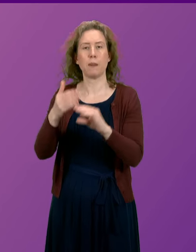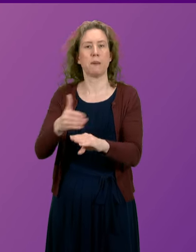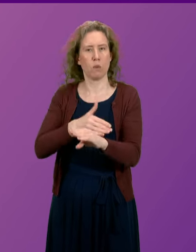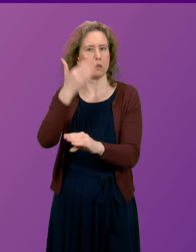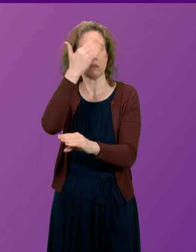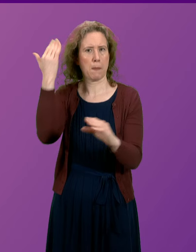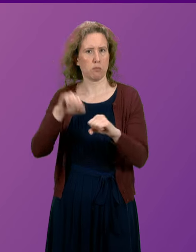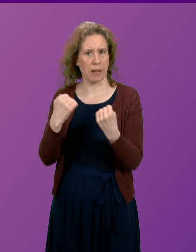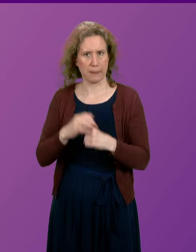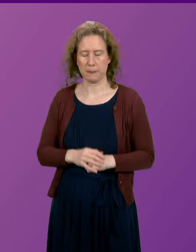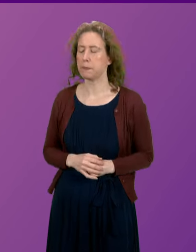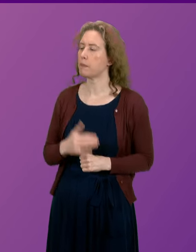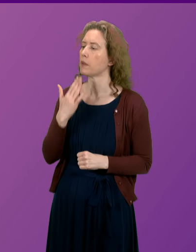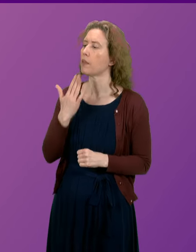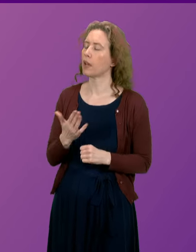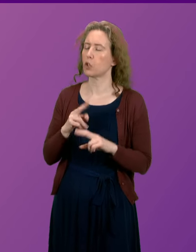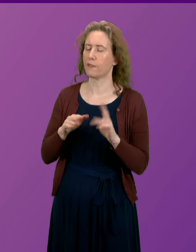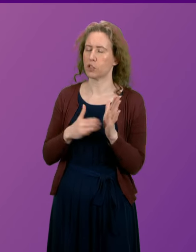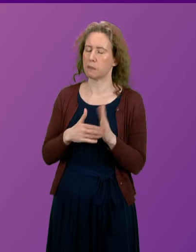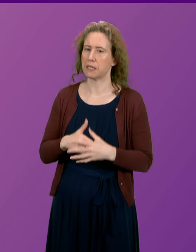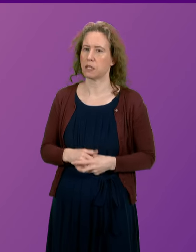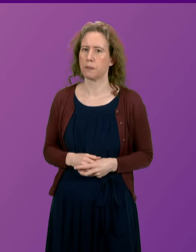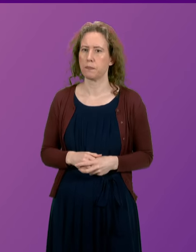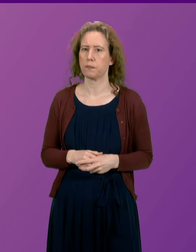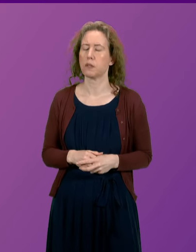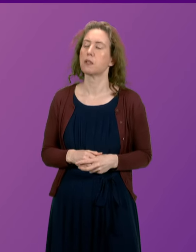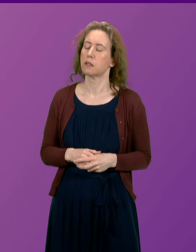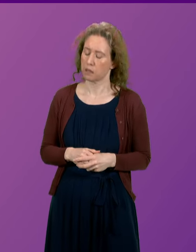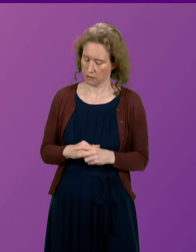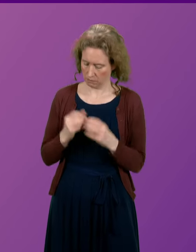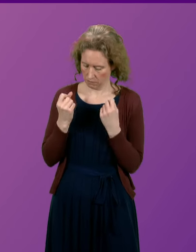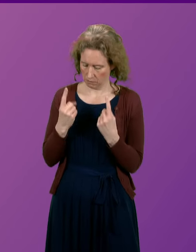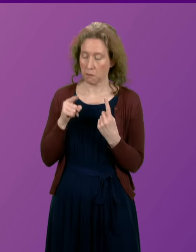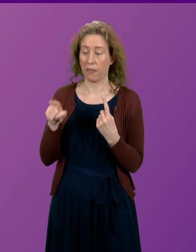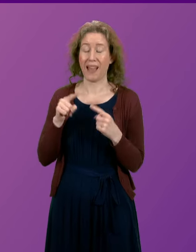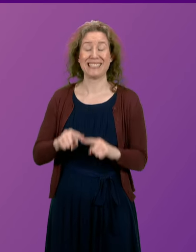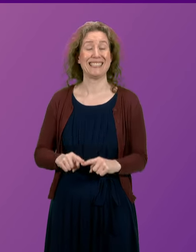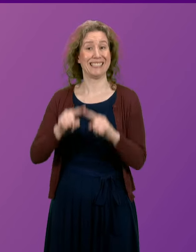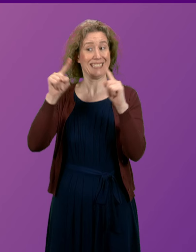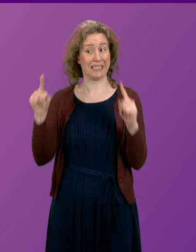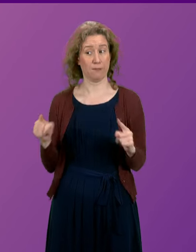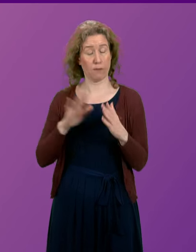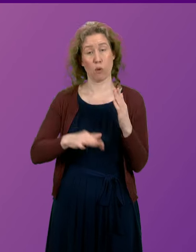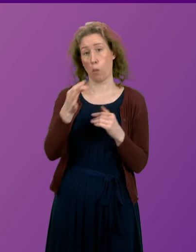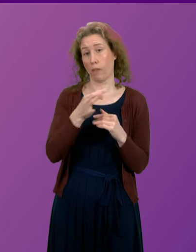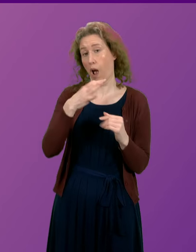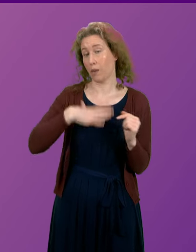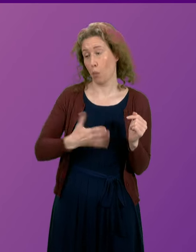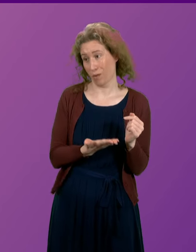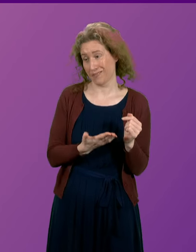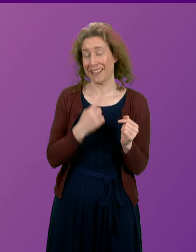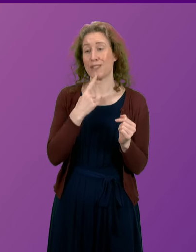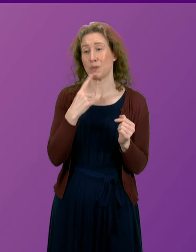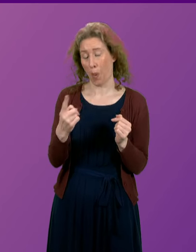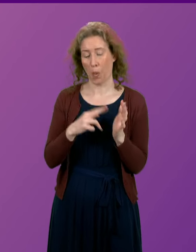Mountain. Thank you, First Minister. Of course, that is in direct contravention of what Islanders wanted and told the